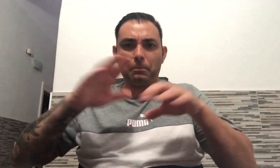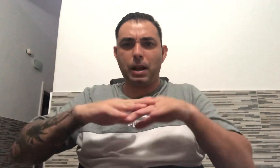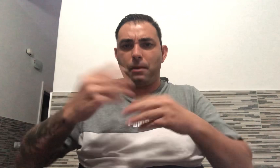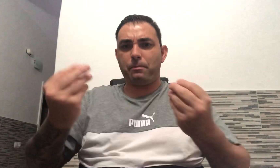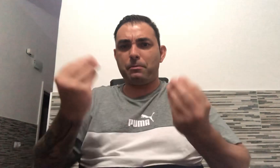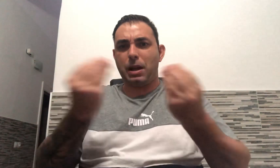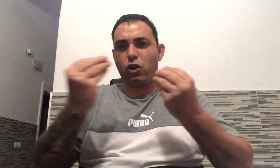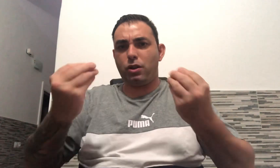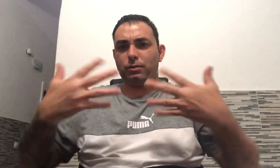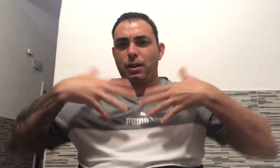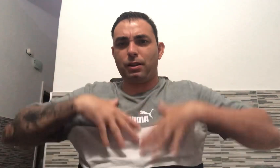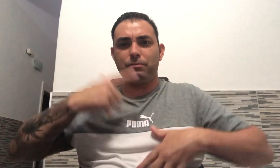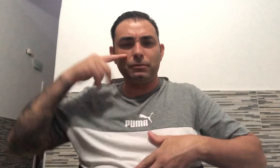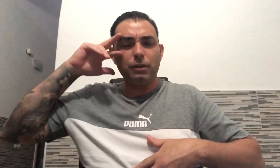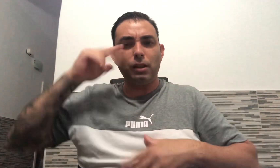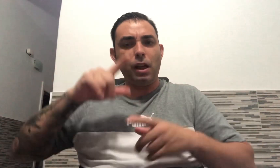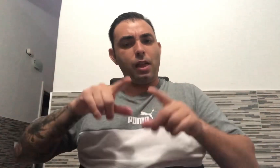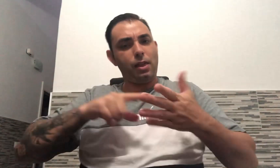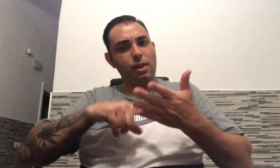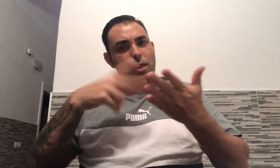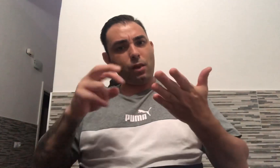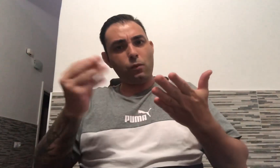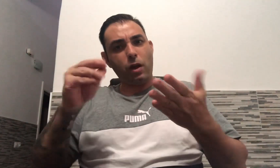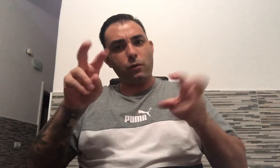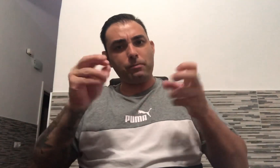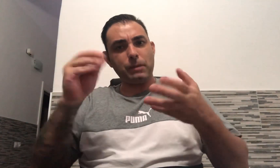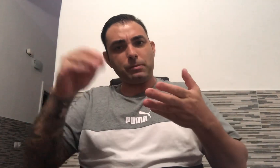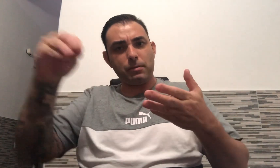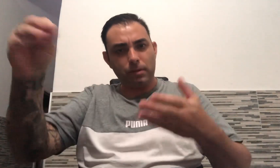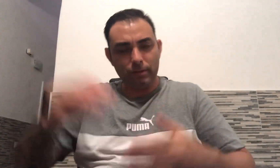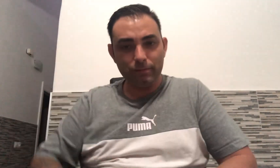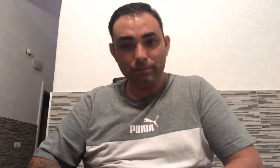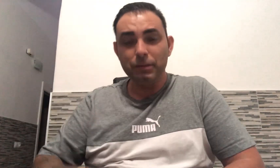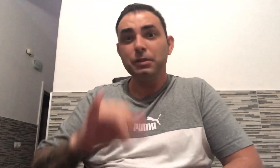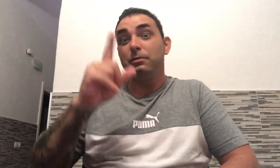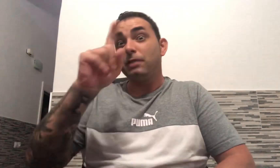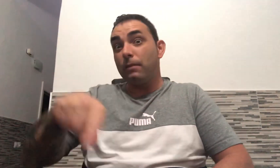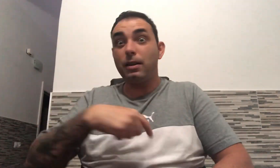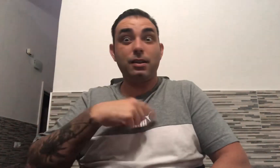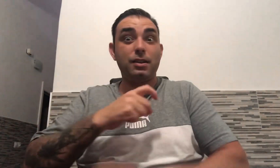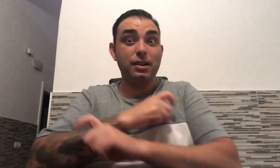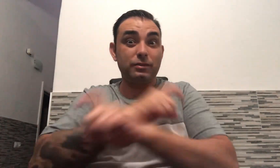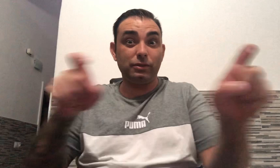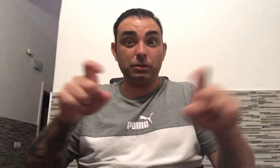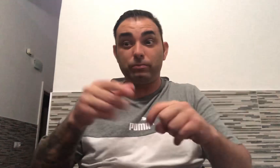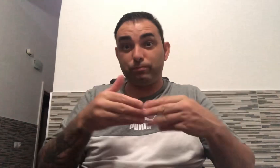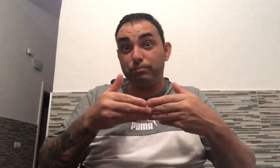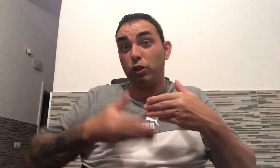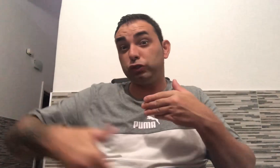but I'm going